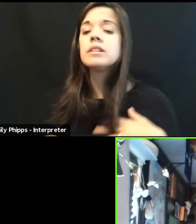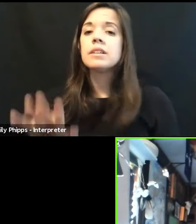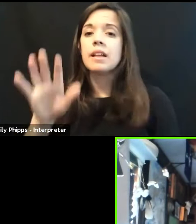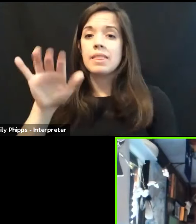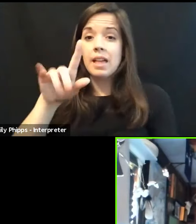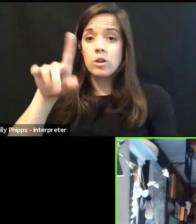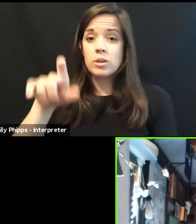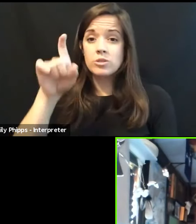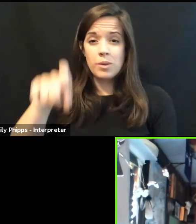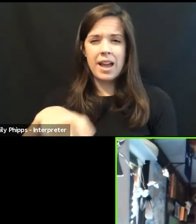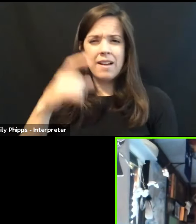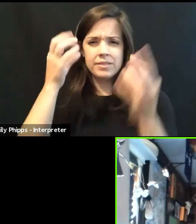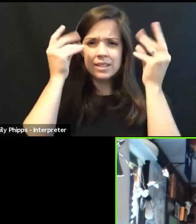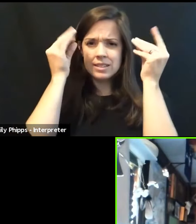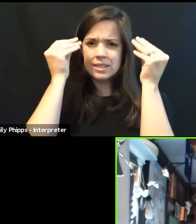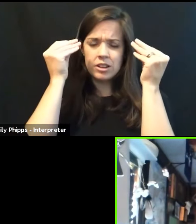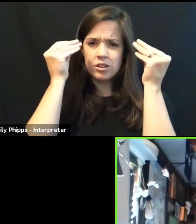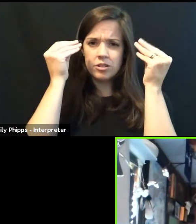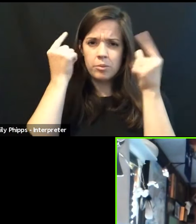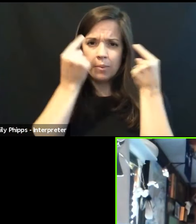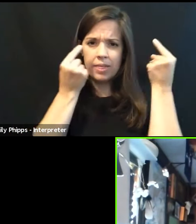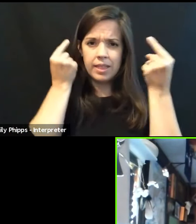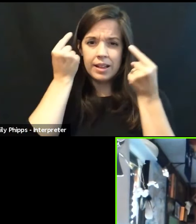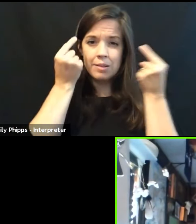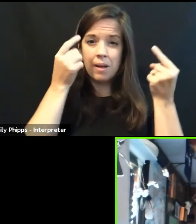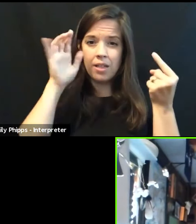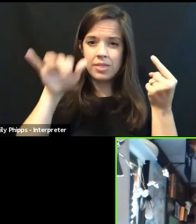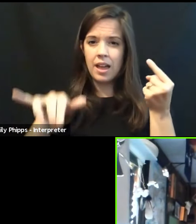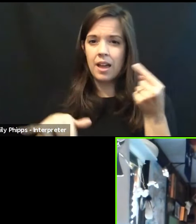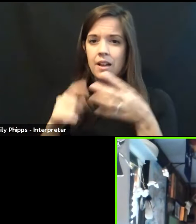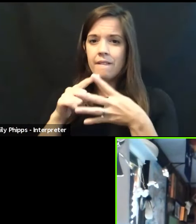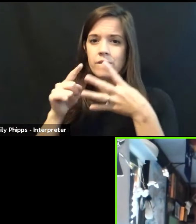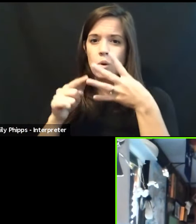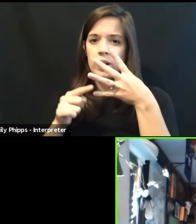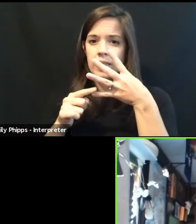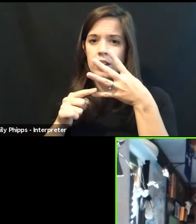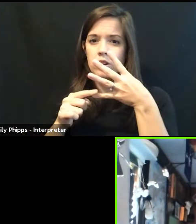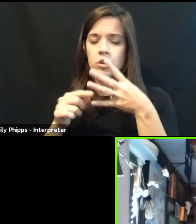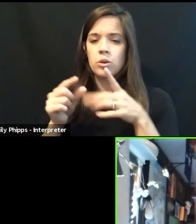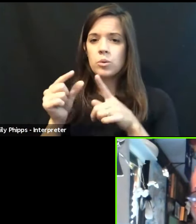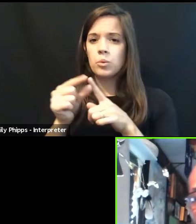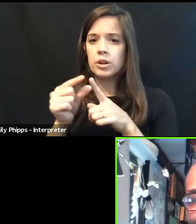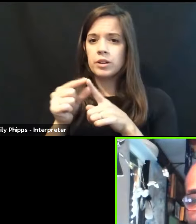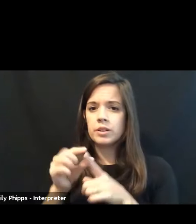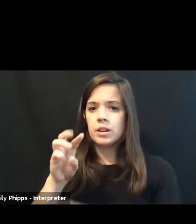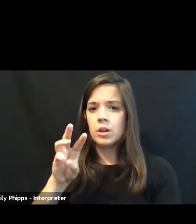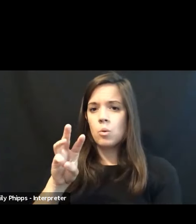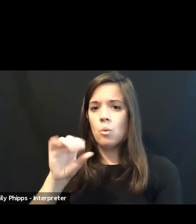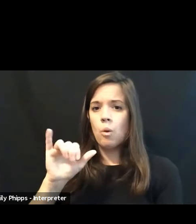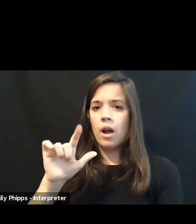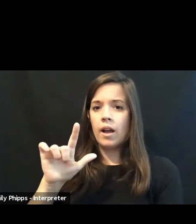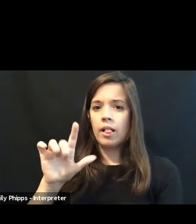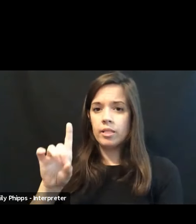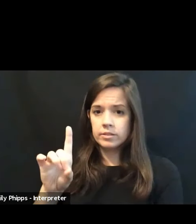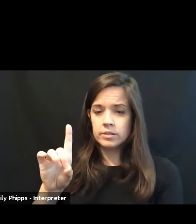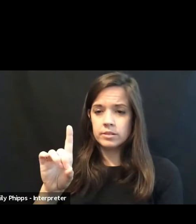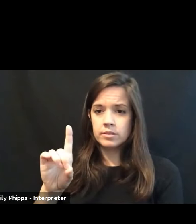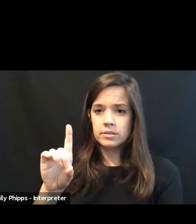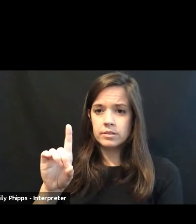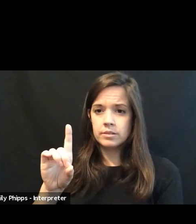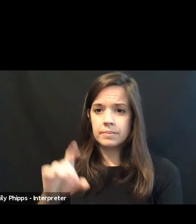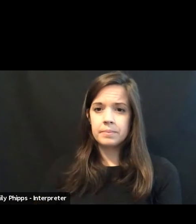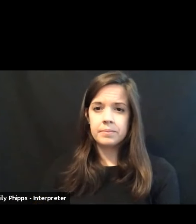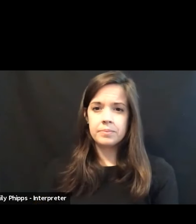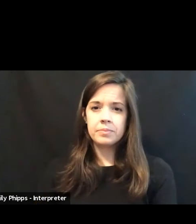consider when we think about this, this four letter word wild, W I L D. And what